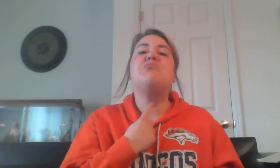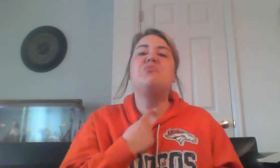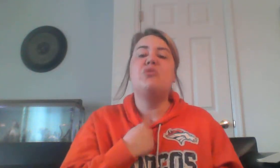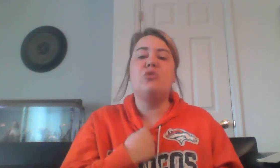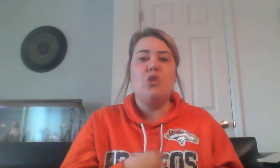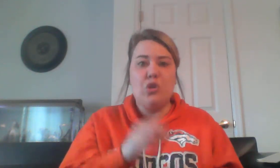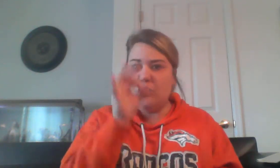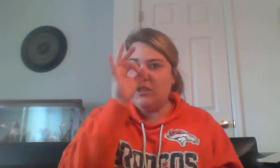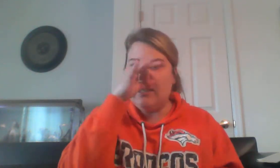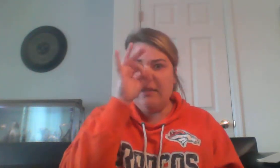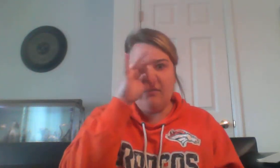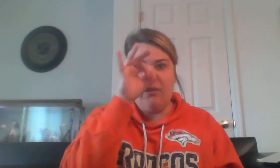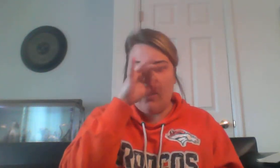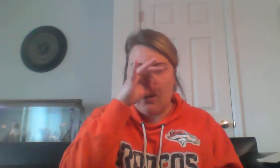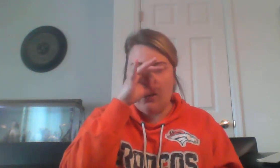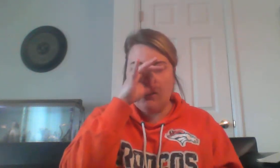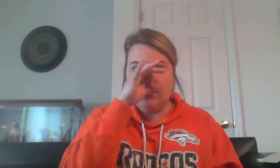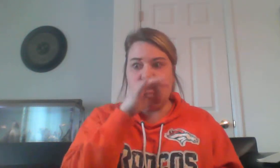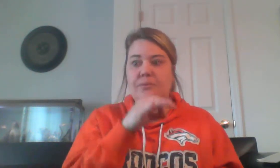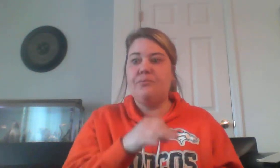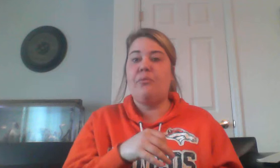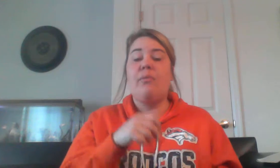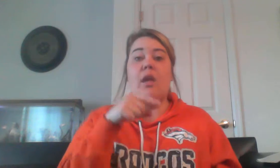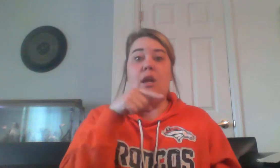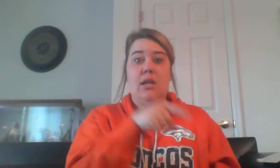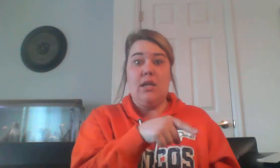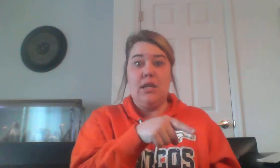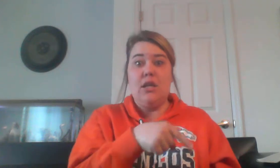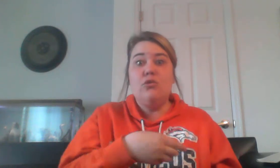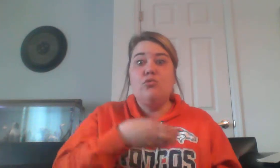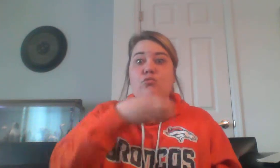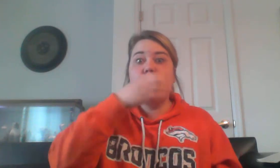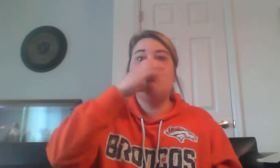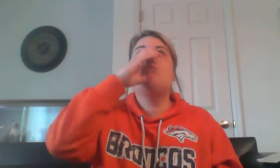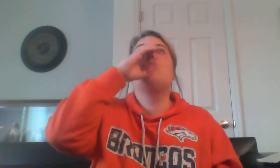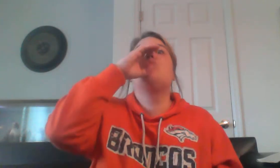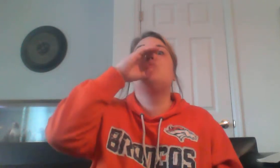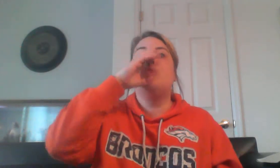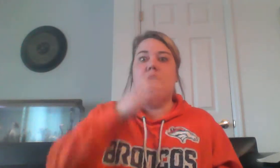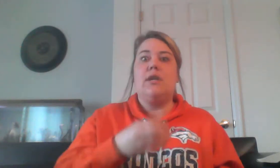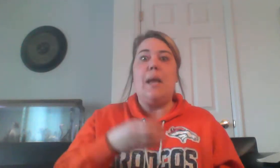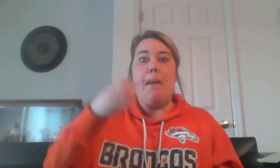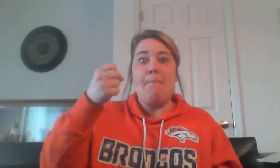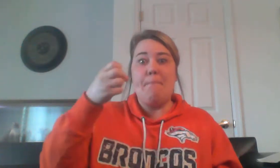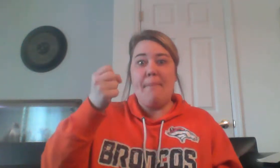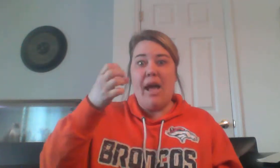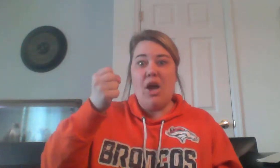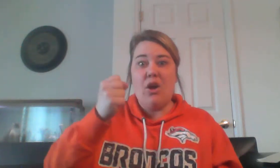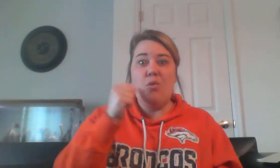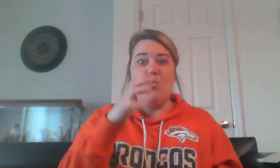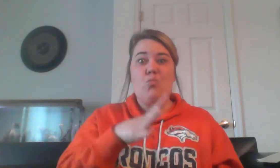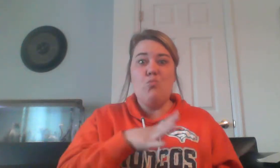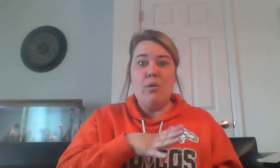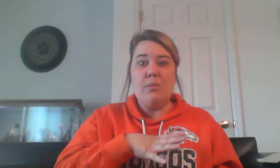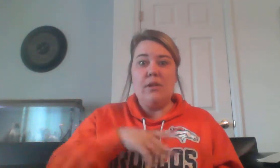what happened. What? He was arrested last night. He arrested for what? Breaking in on her,